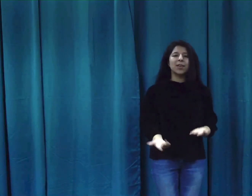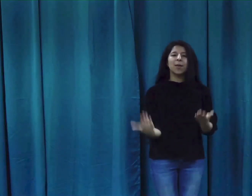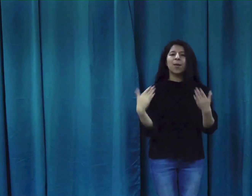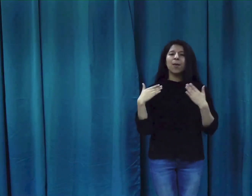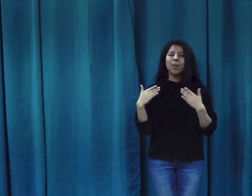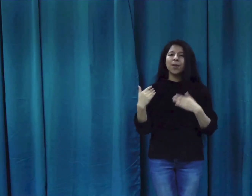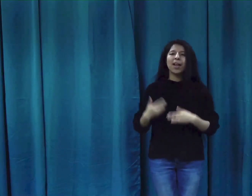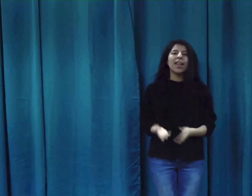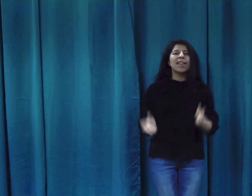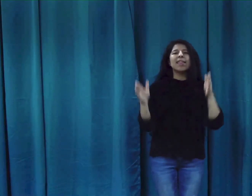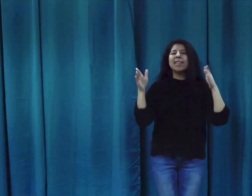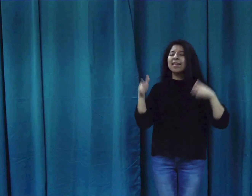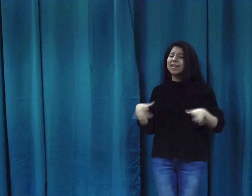home Tell